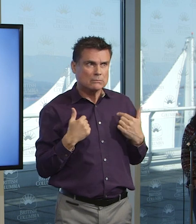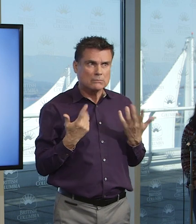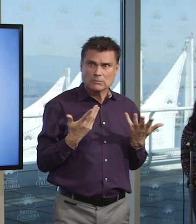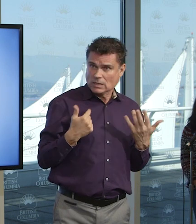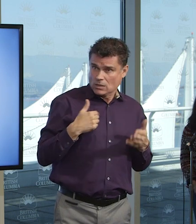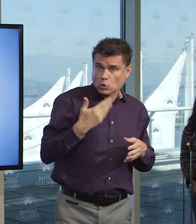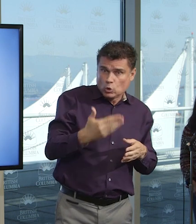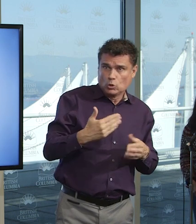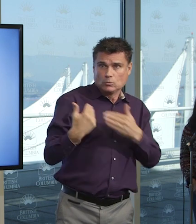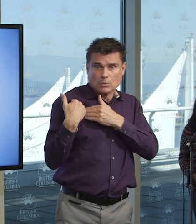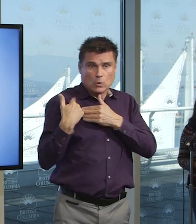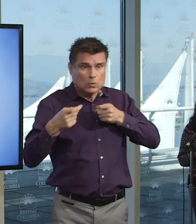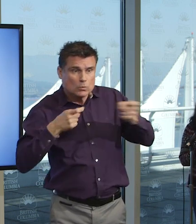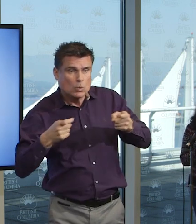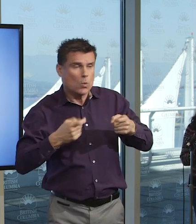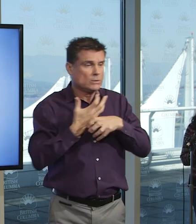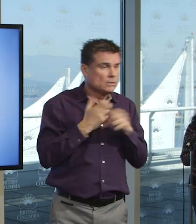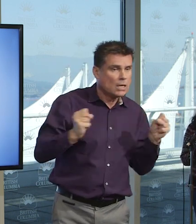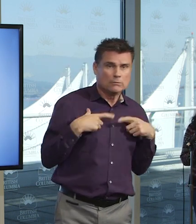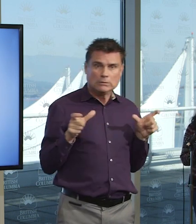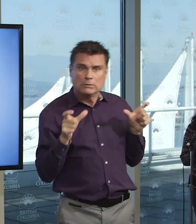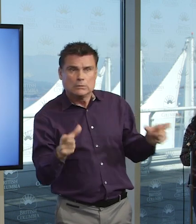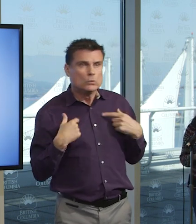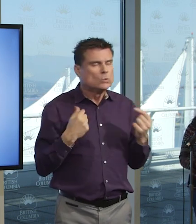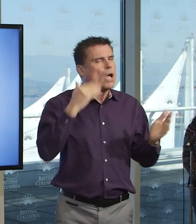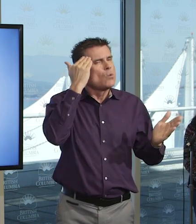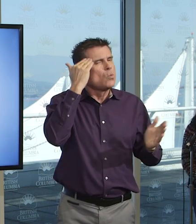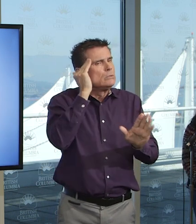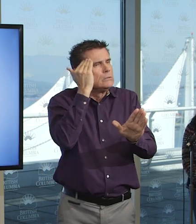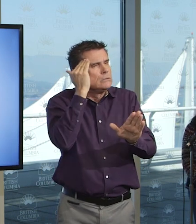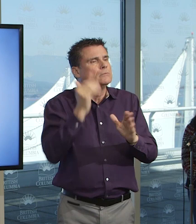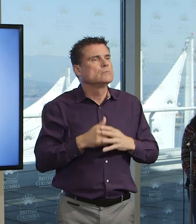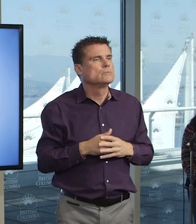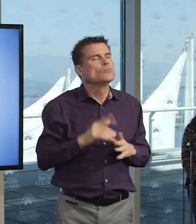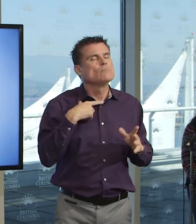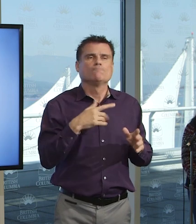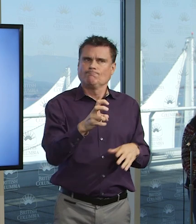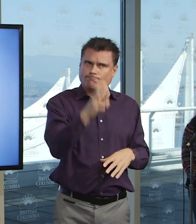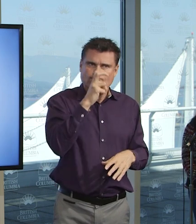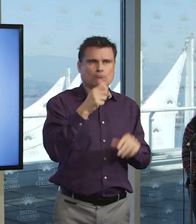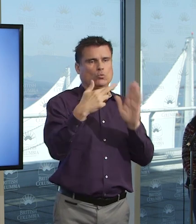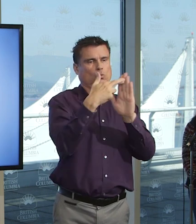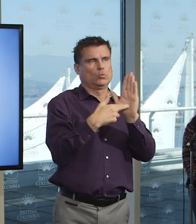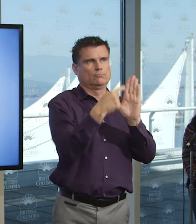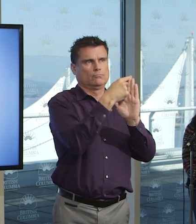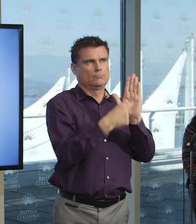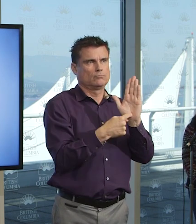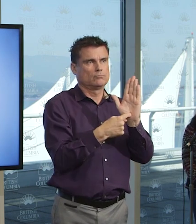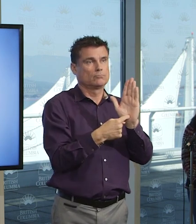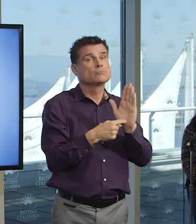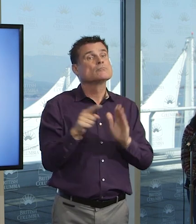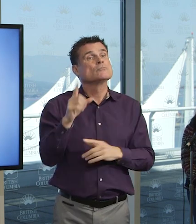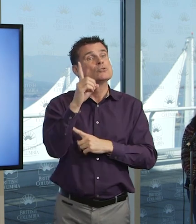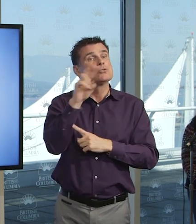here in British Columbia. And I think what I said yesterday and what Dr. Henry has said consistently is that they require 100%